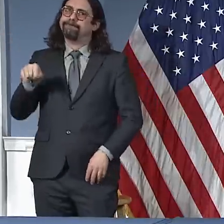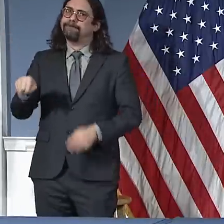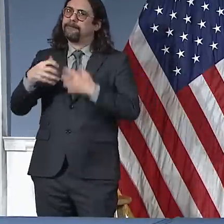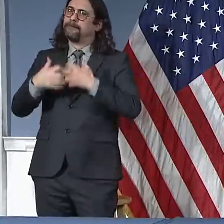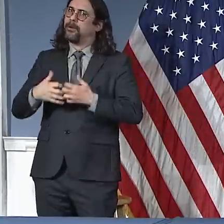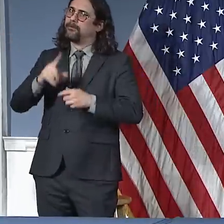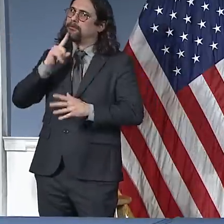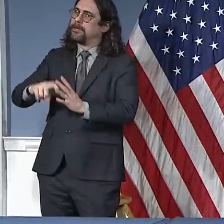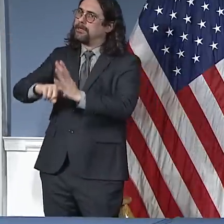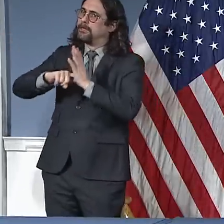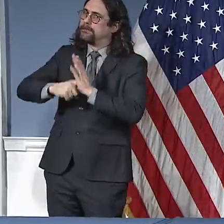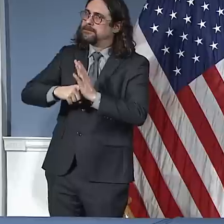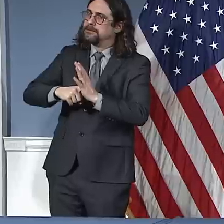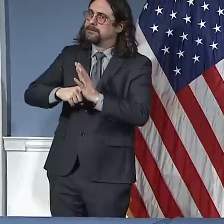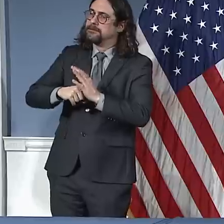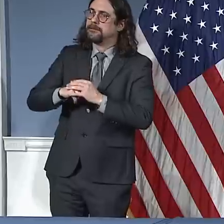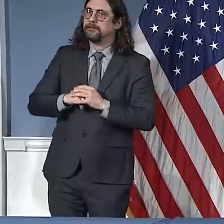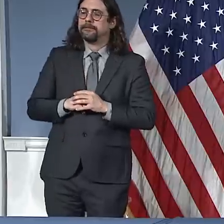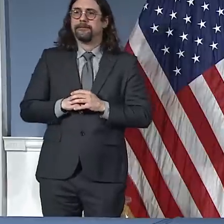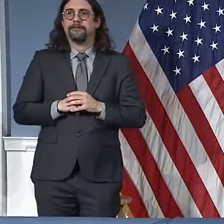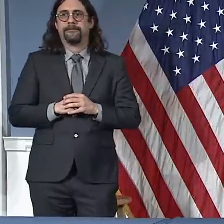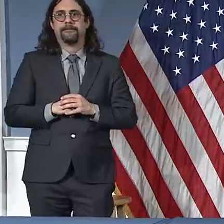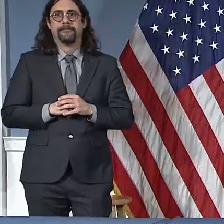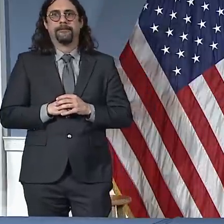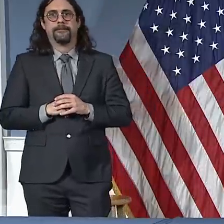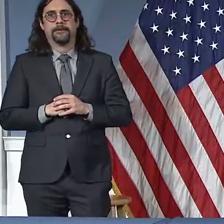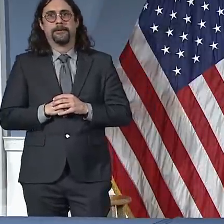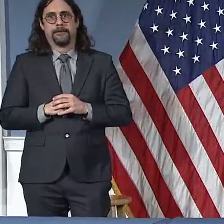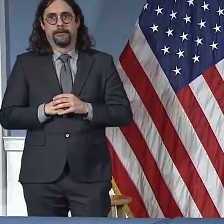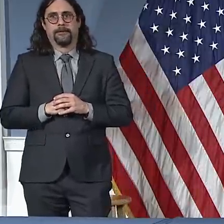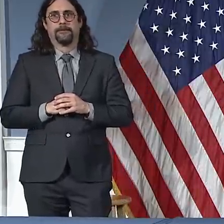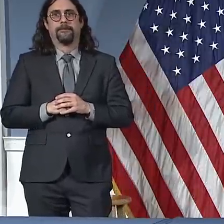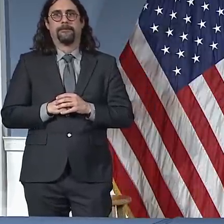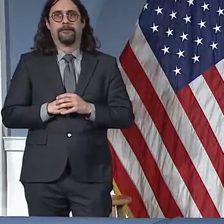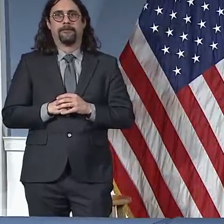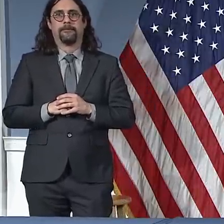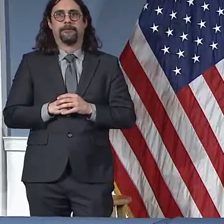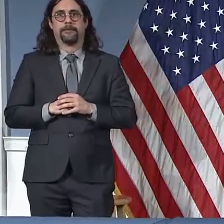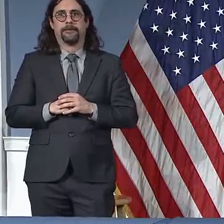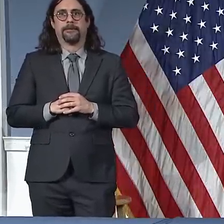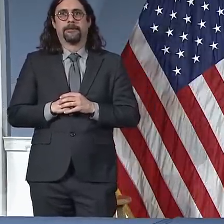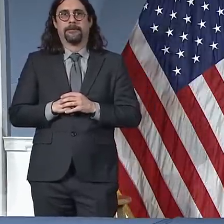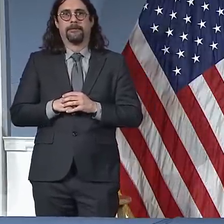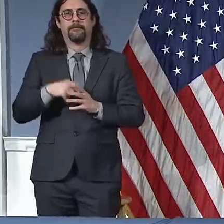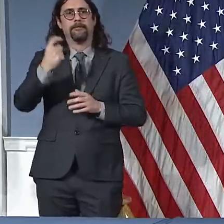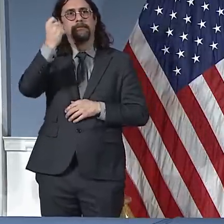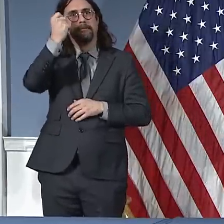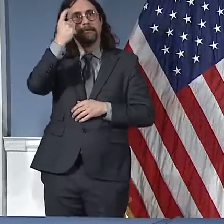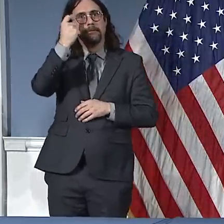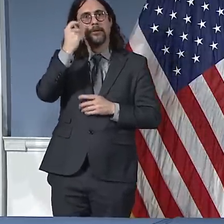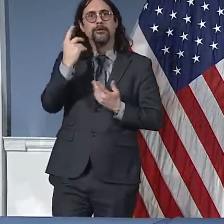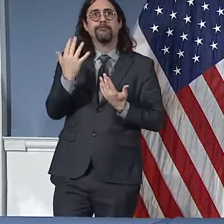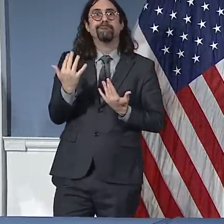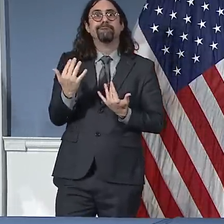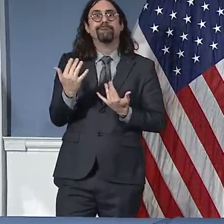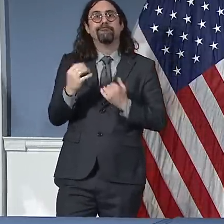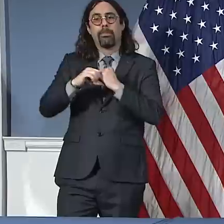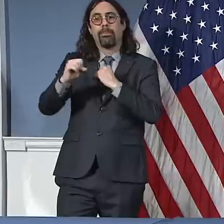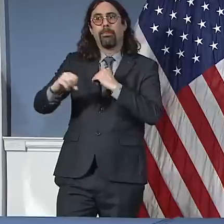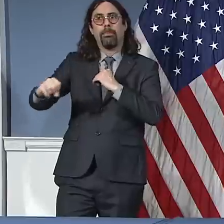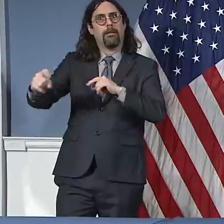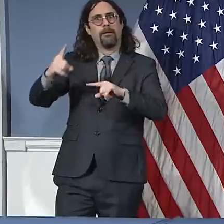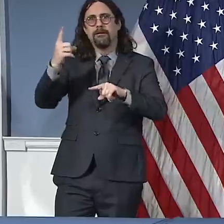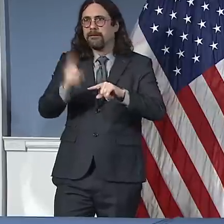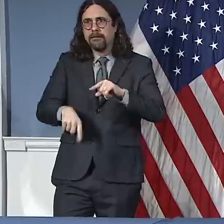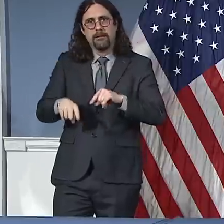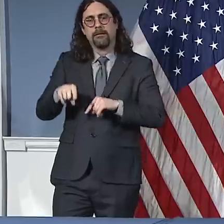patient literally the minute they need it, if too many minutes pass, that patient will suffocate. That patient